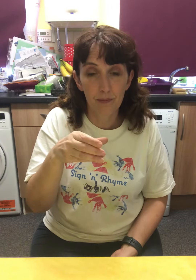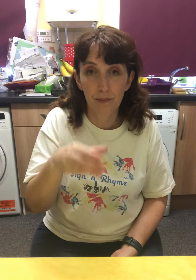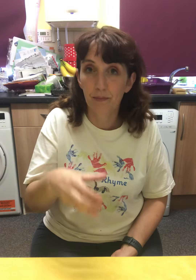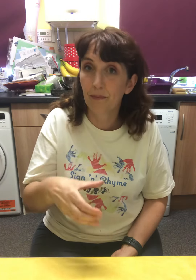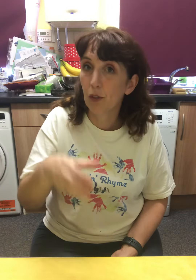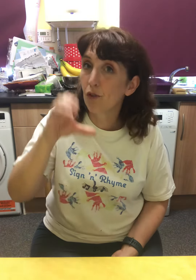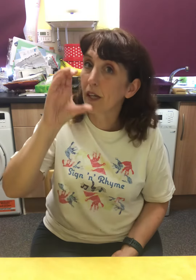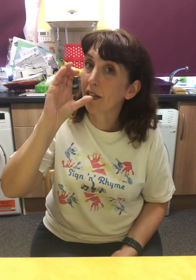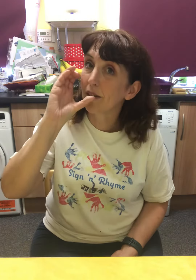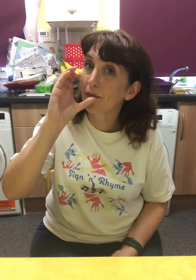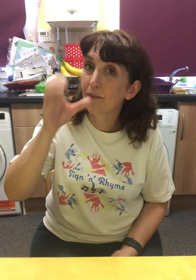DRINK.